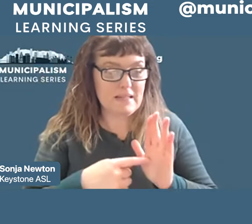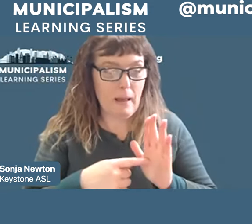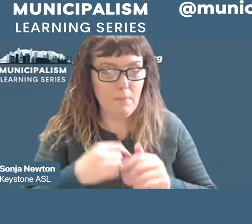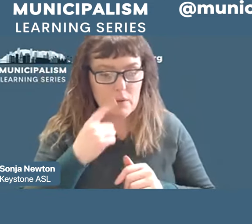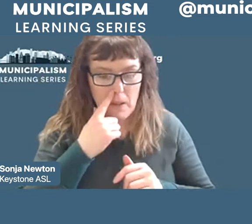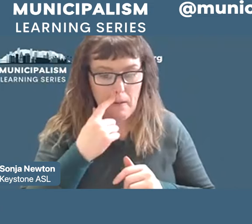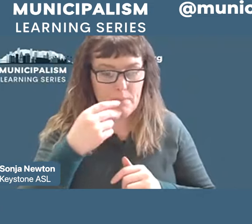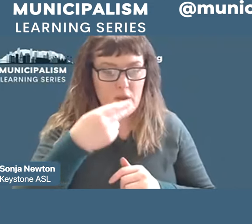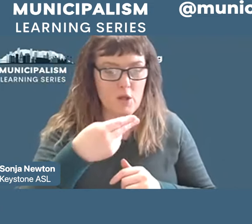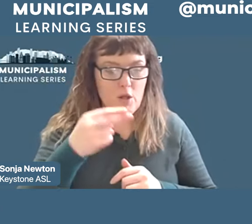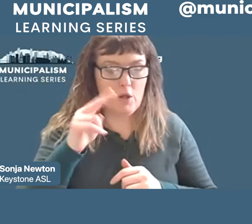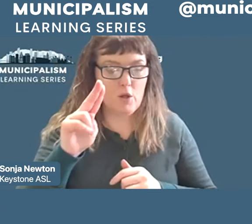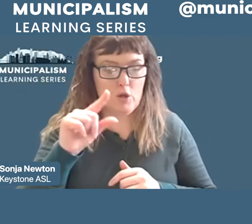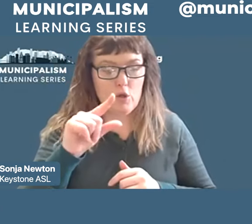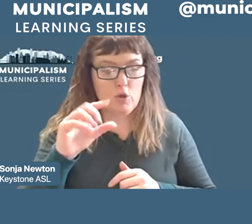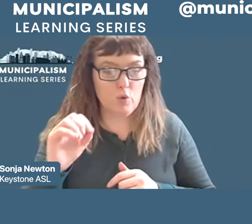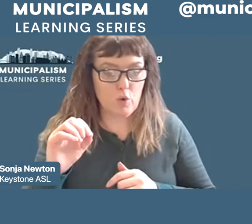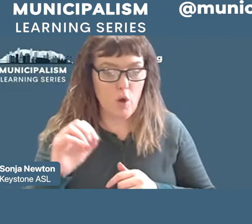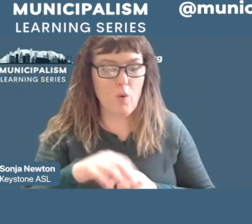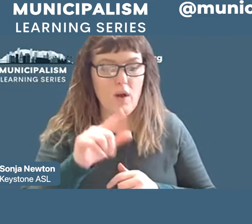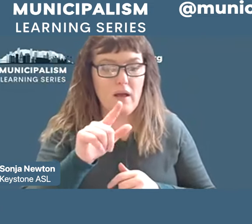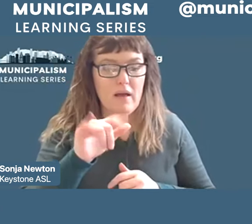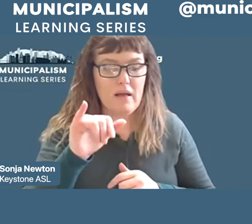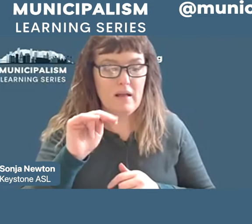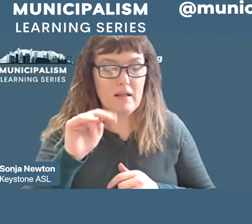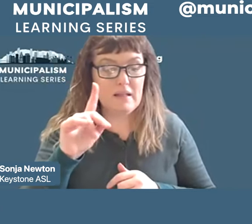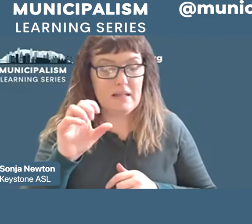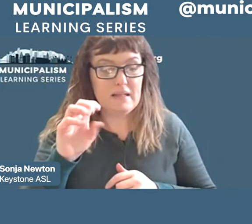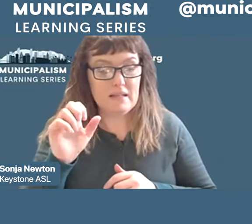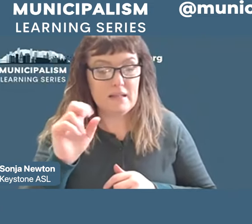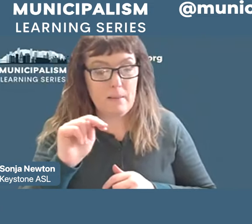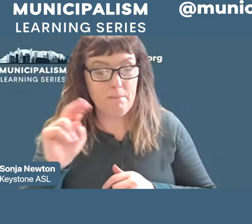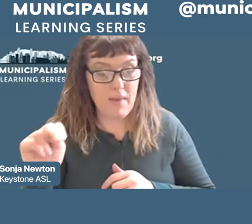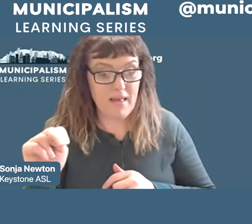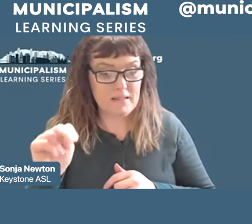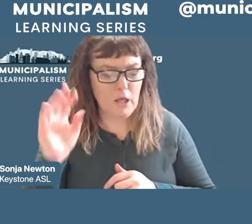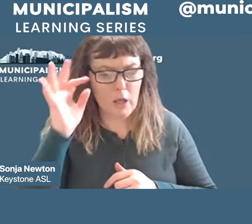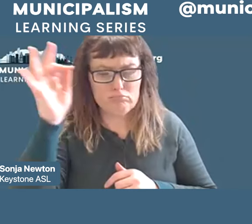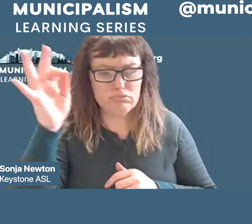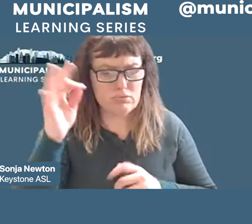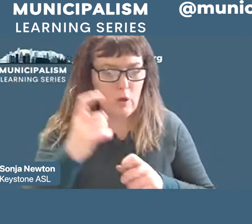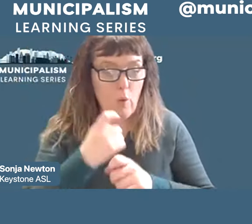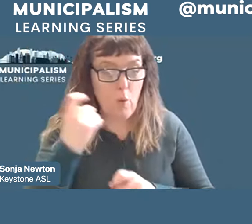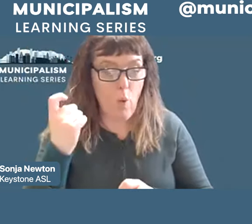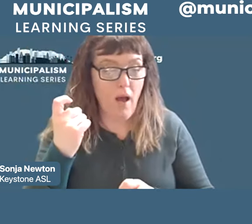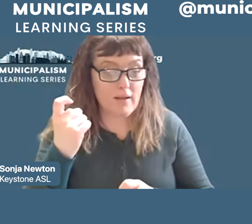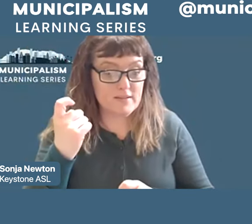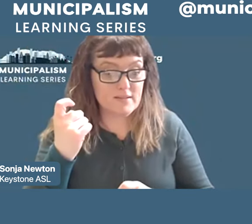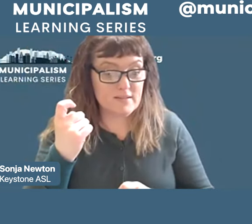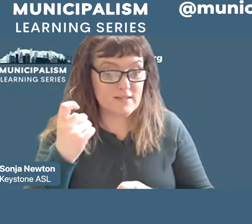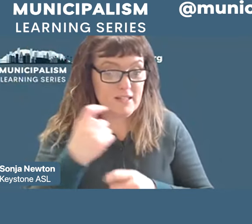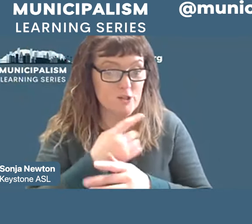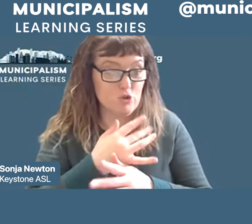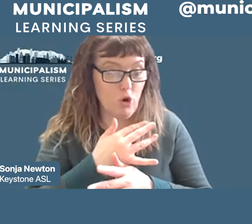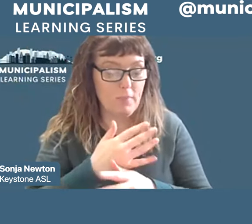within a hair's breadth of winning the mayoralty in Stuttgart, Germany in 1911. In Hamilton, Ohio, the socialist